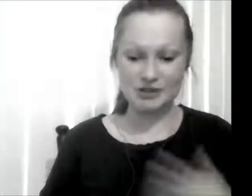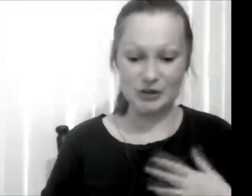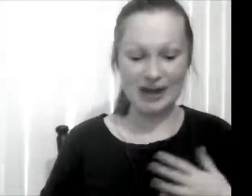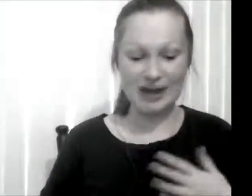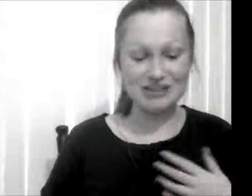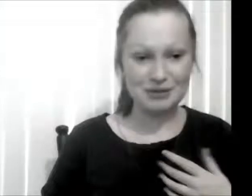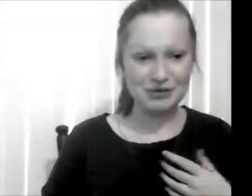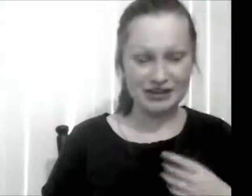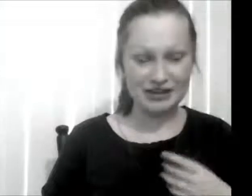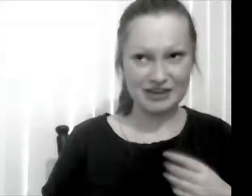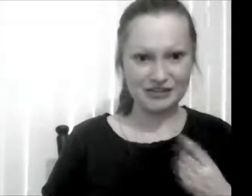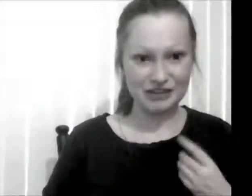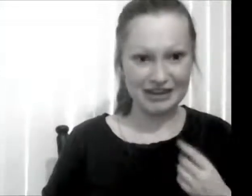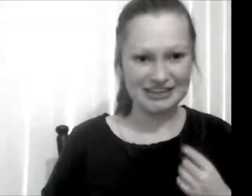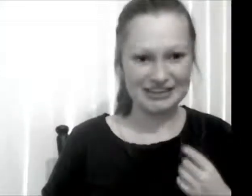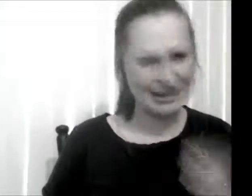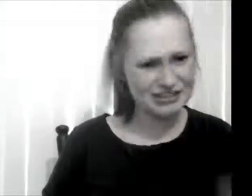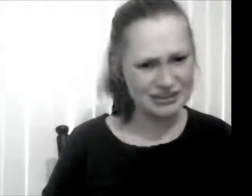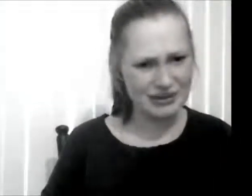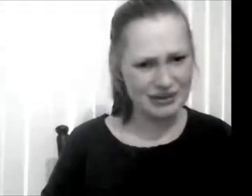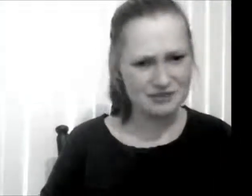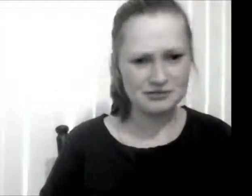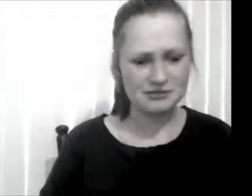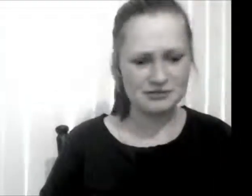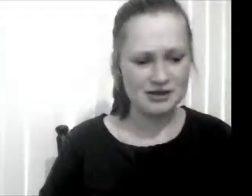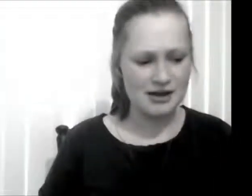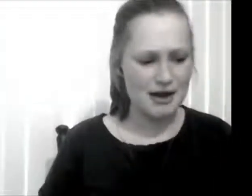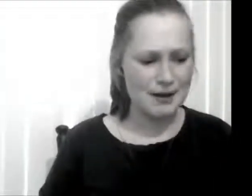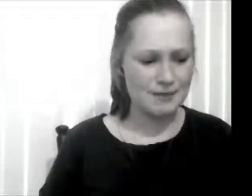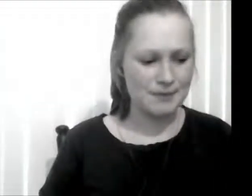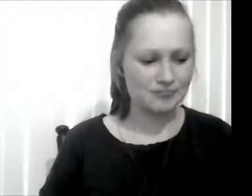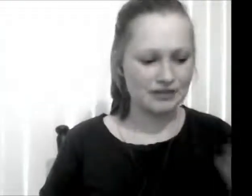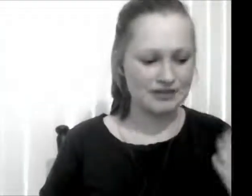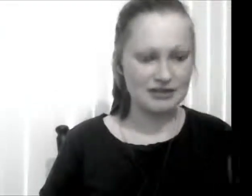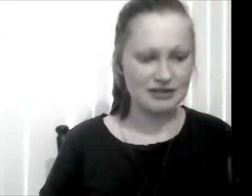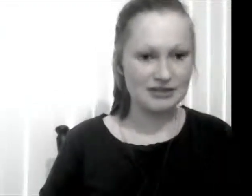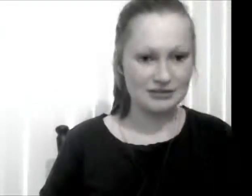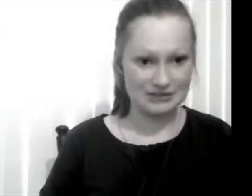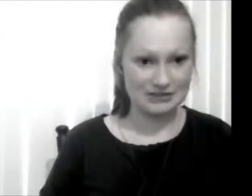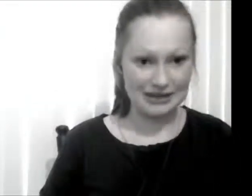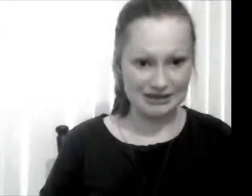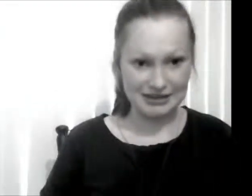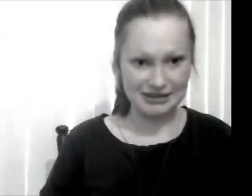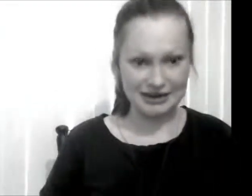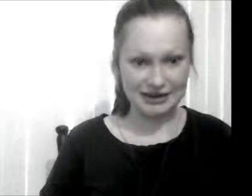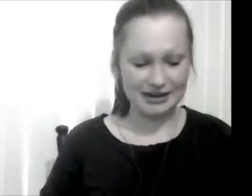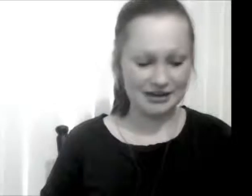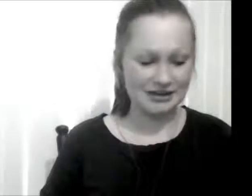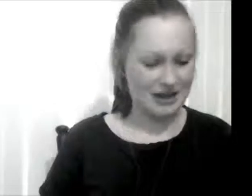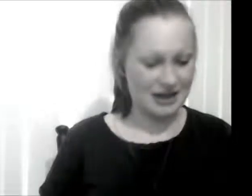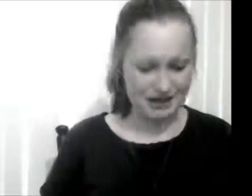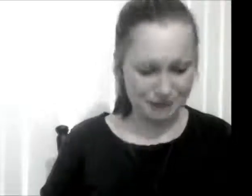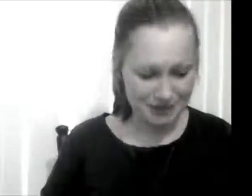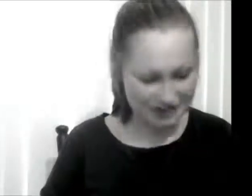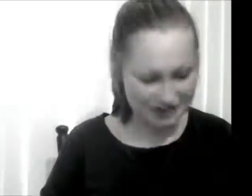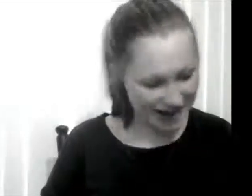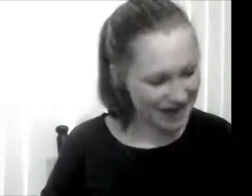actually I've been doing it now for a few days and that actually is quite helpful. I started it on last Saturday and I pretty much had